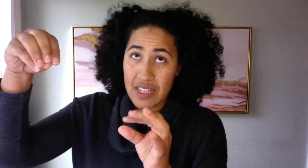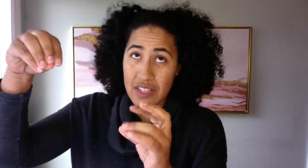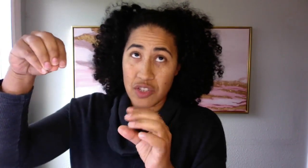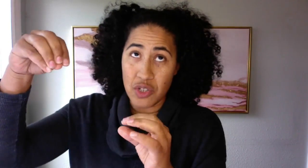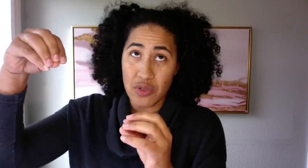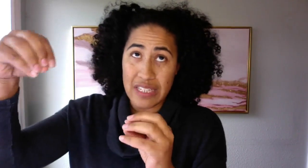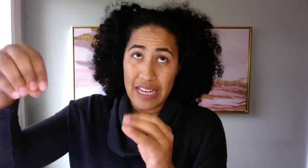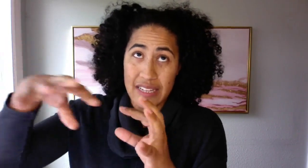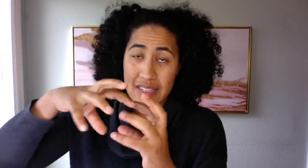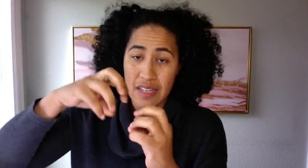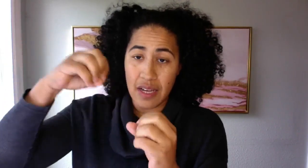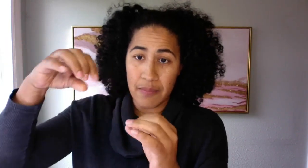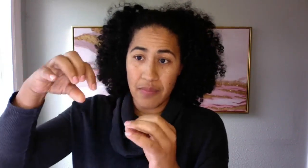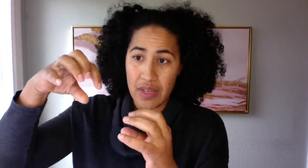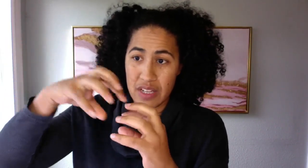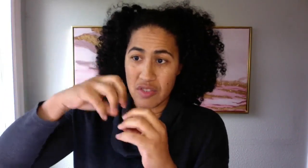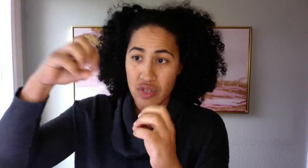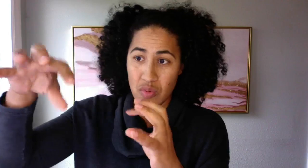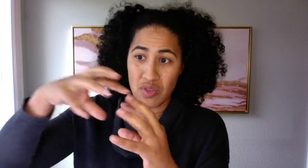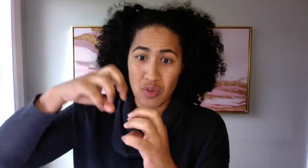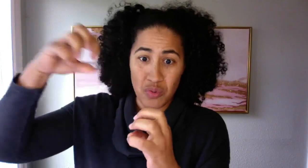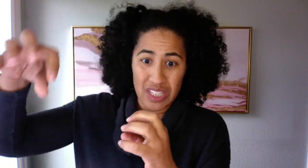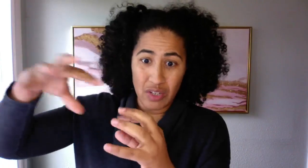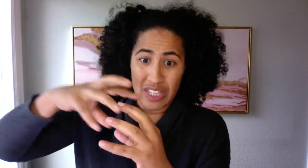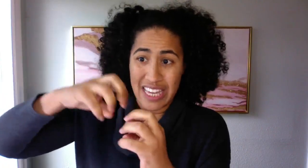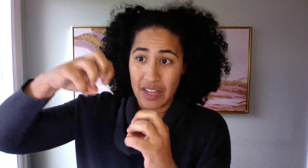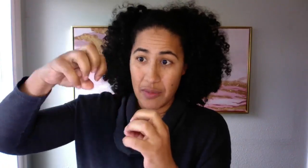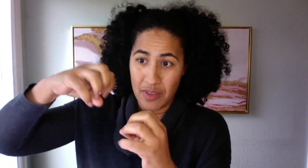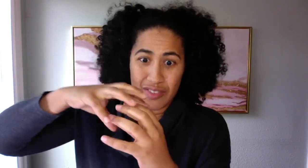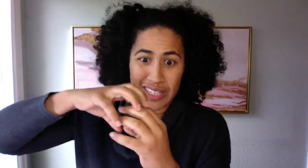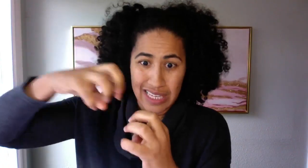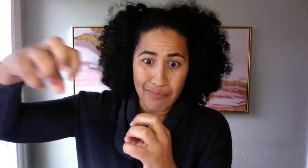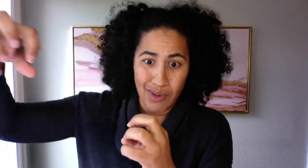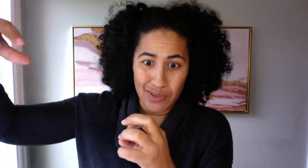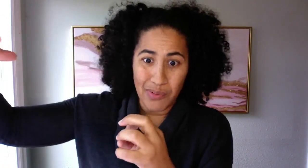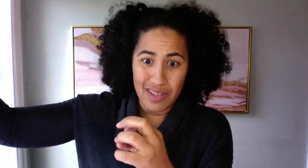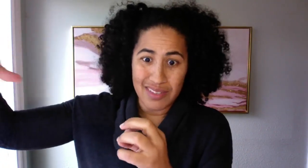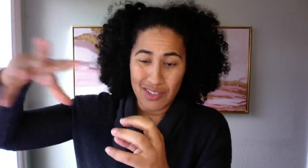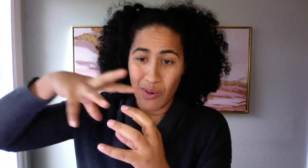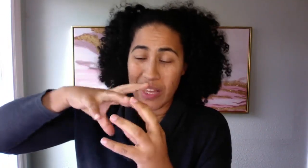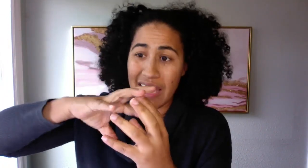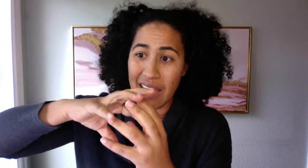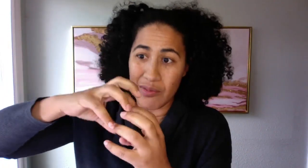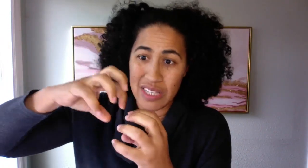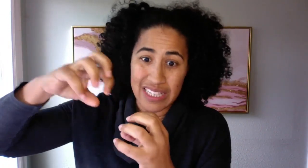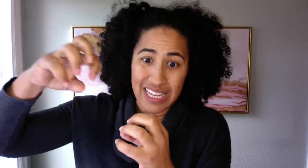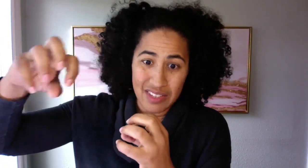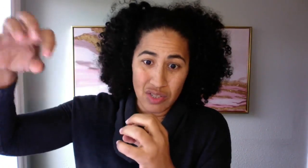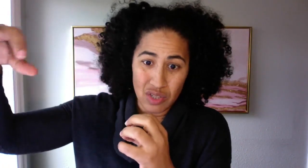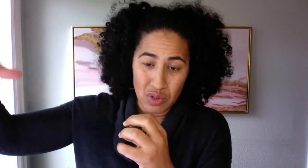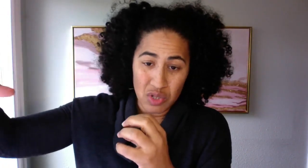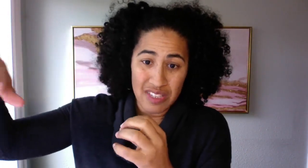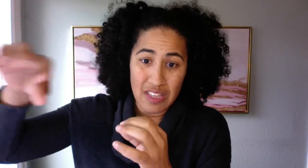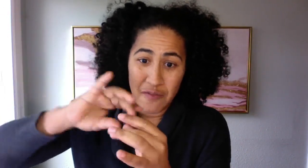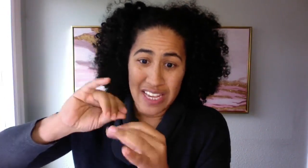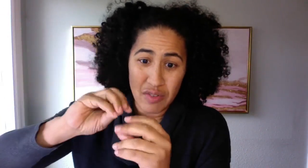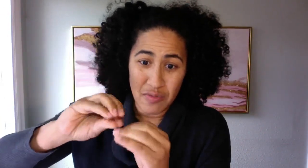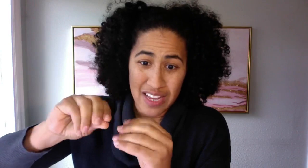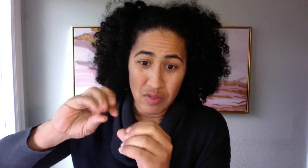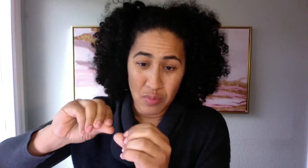to create, um, to, to really get, to keep the process going and really get to solutions, the faster and faster it would be.